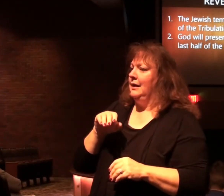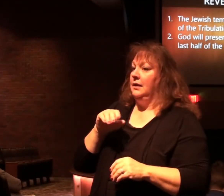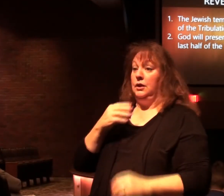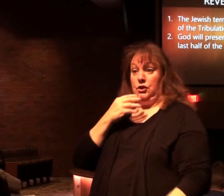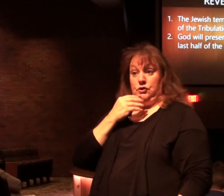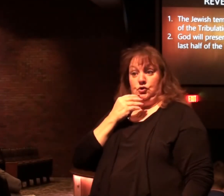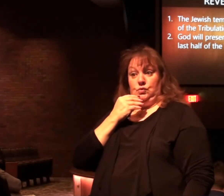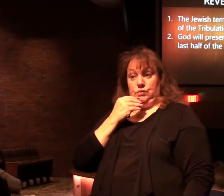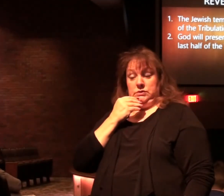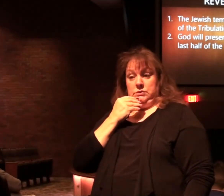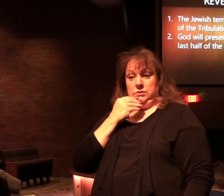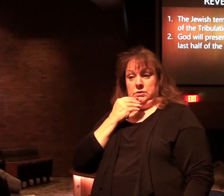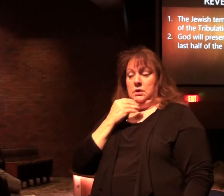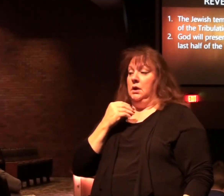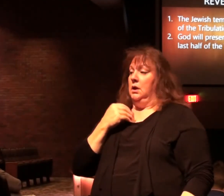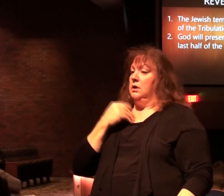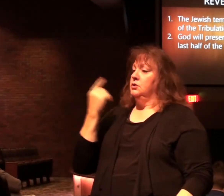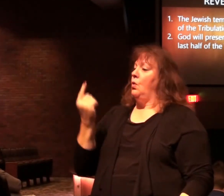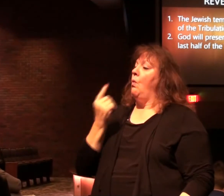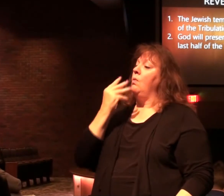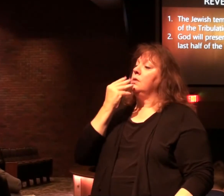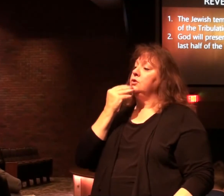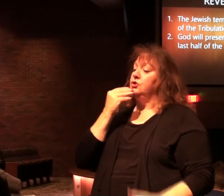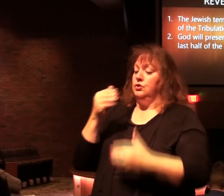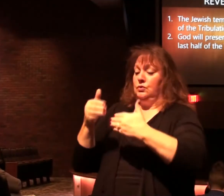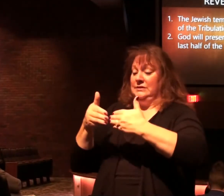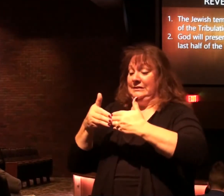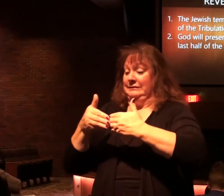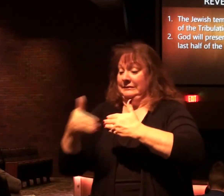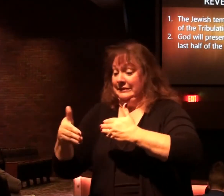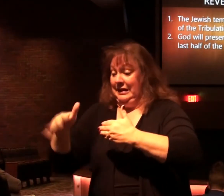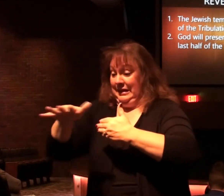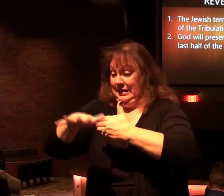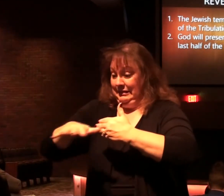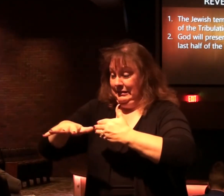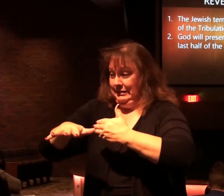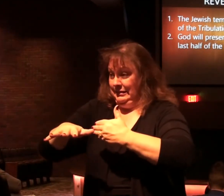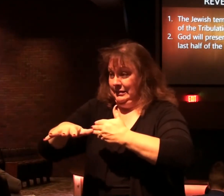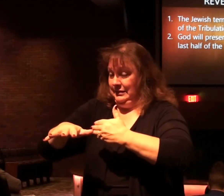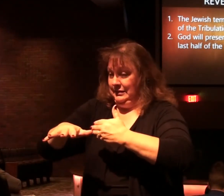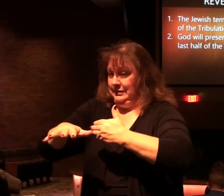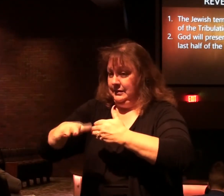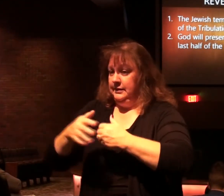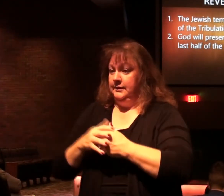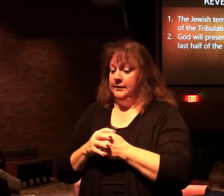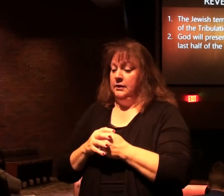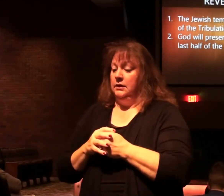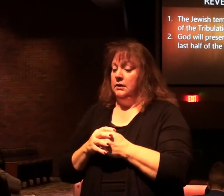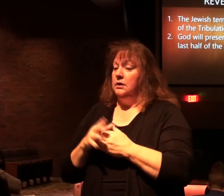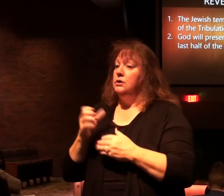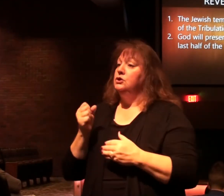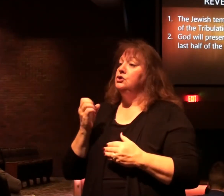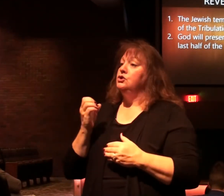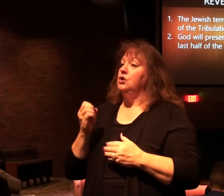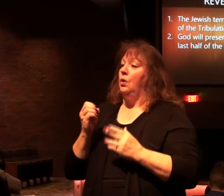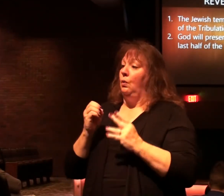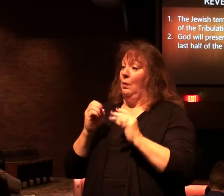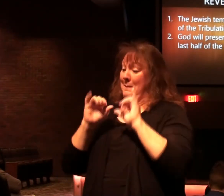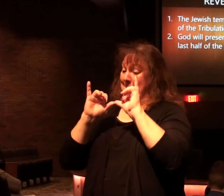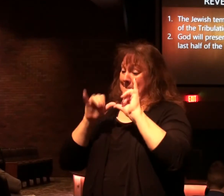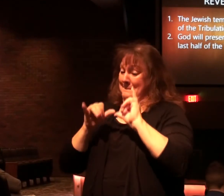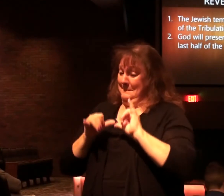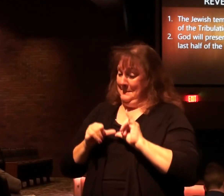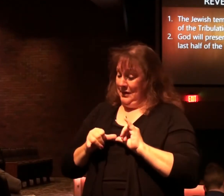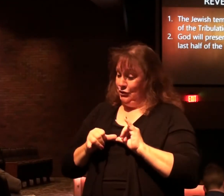Jews. Because as I mentioned, only the Jews were allowed into that area. So the measuring,